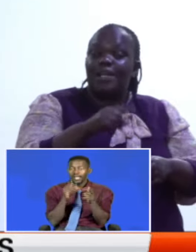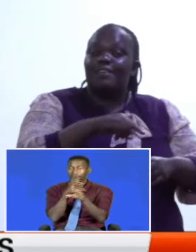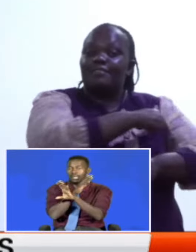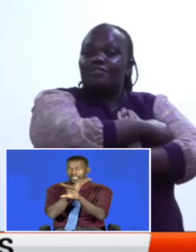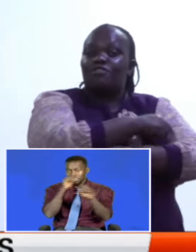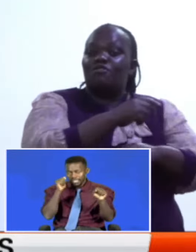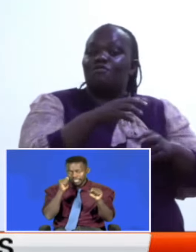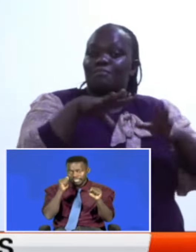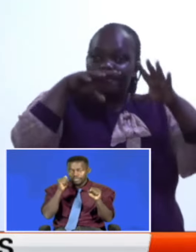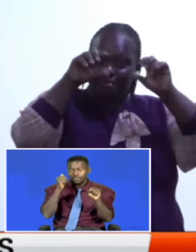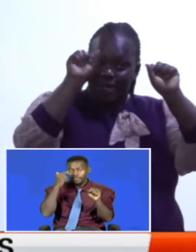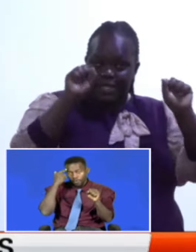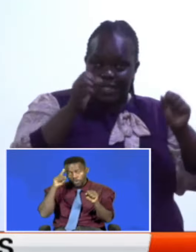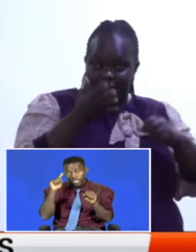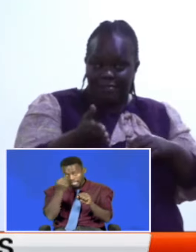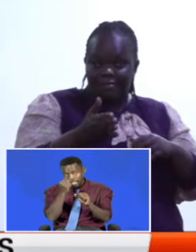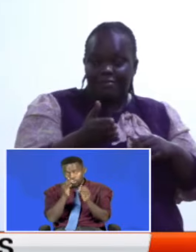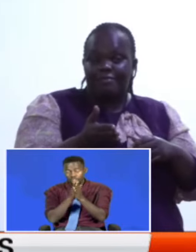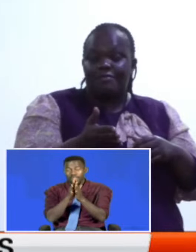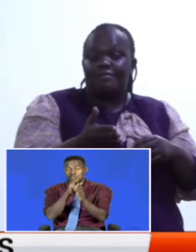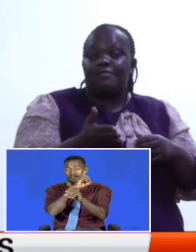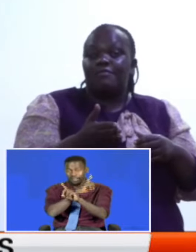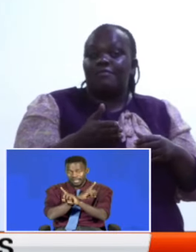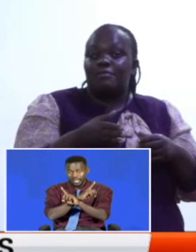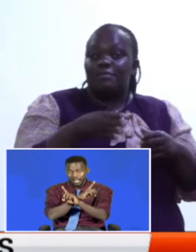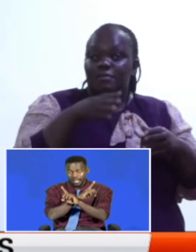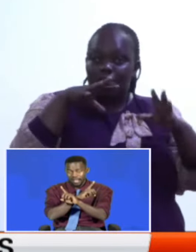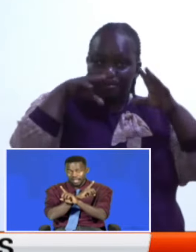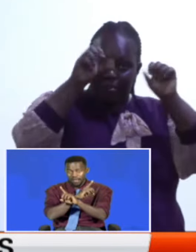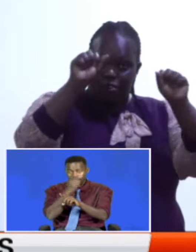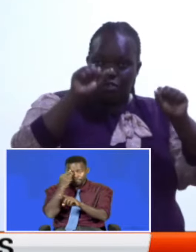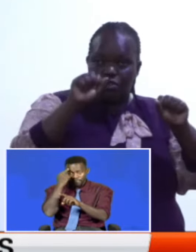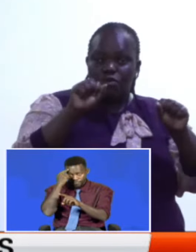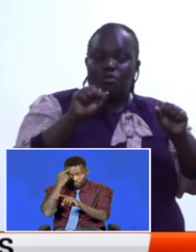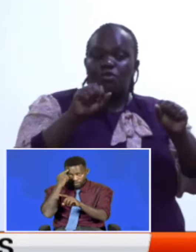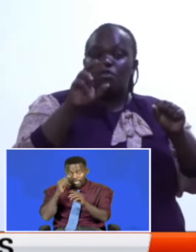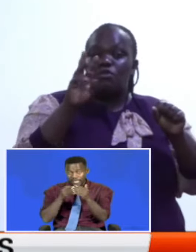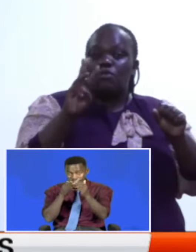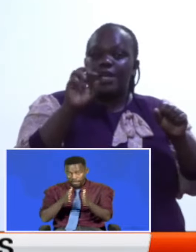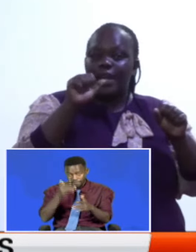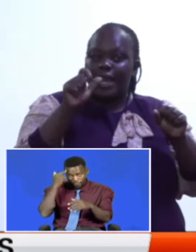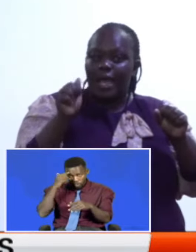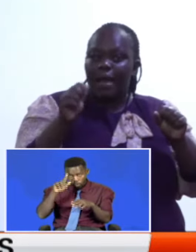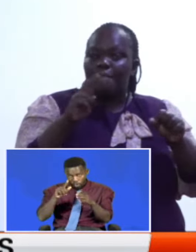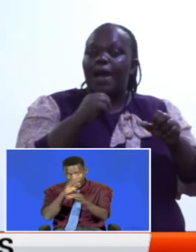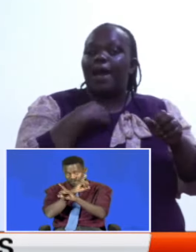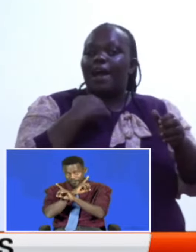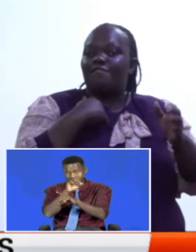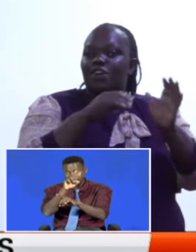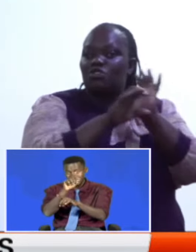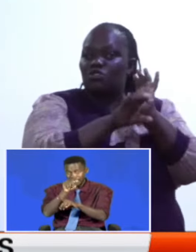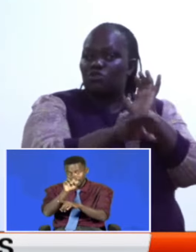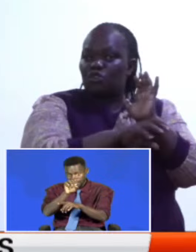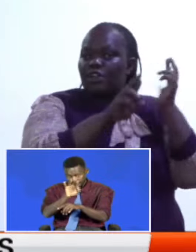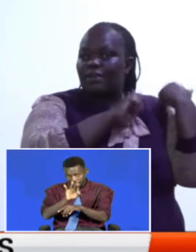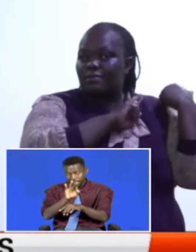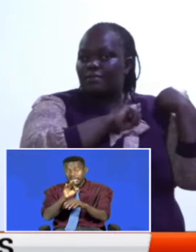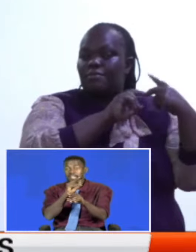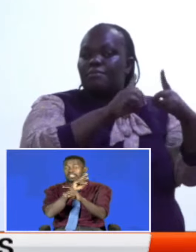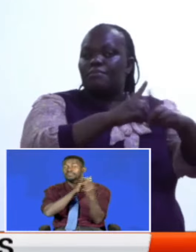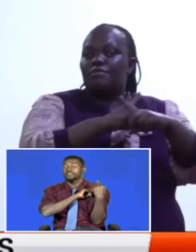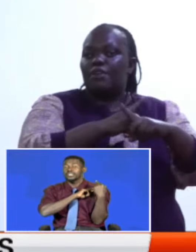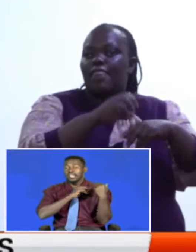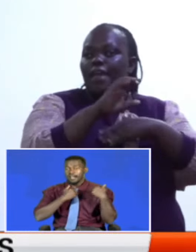-Chief of the Defense Forces, His Excellency the President William Samuel Arapuruto has a constitutional responsibility to